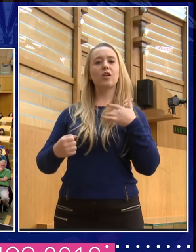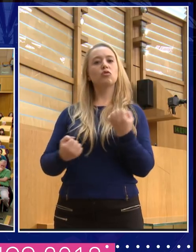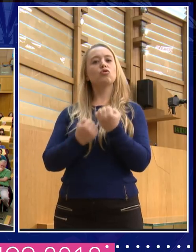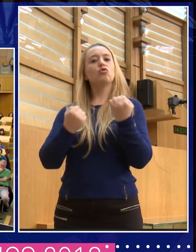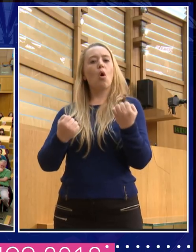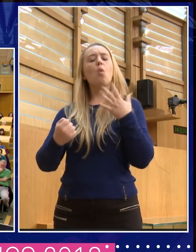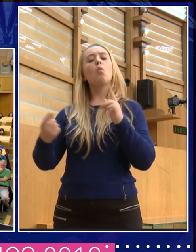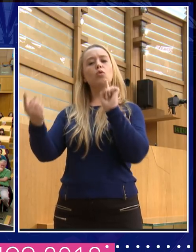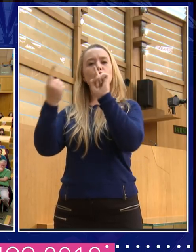I replied.